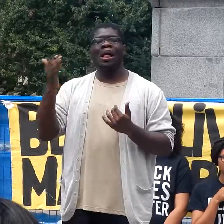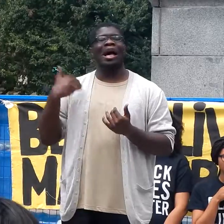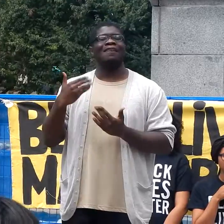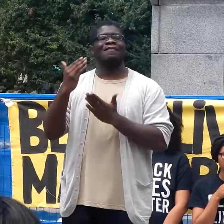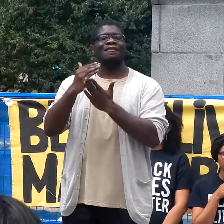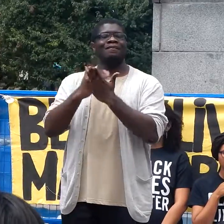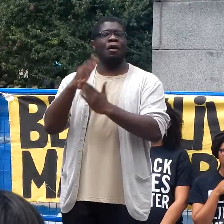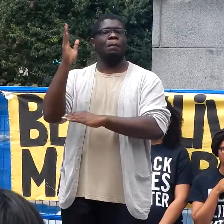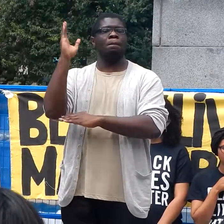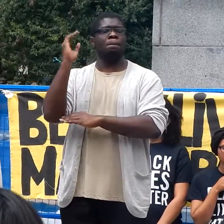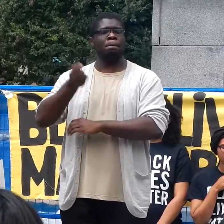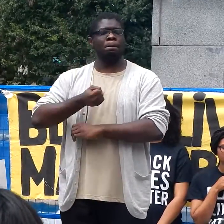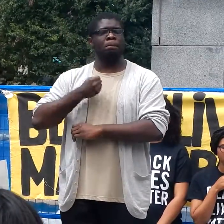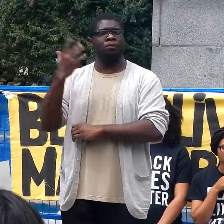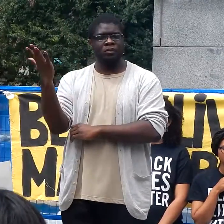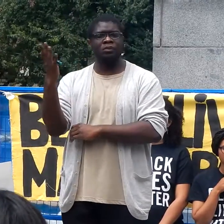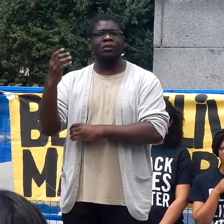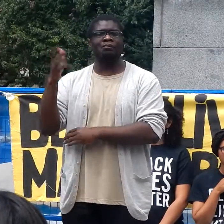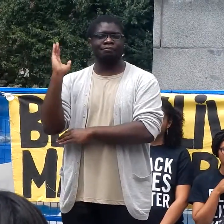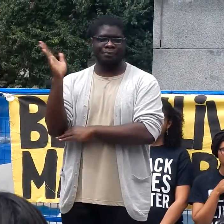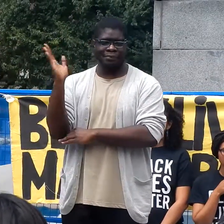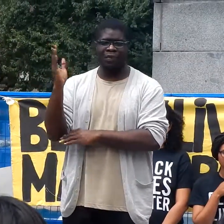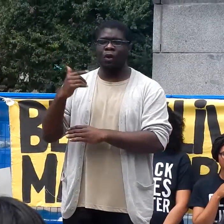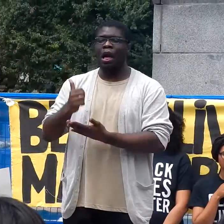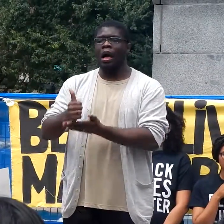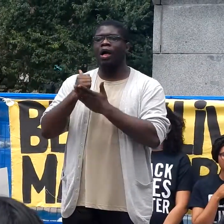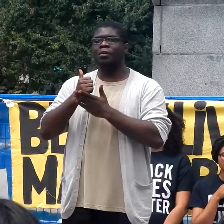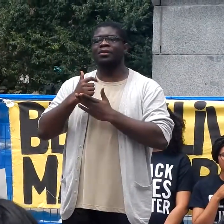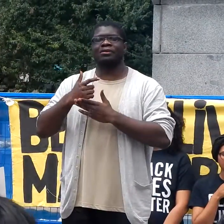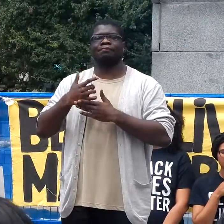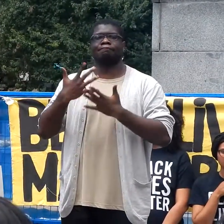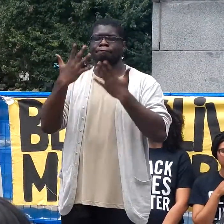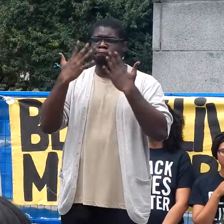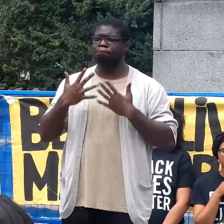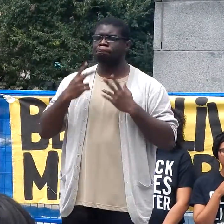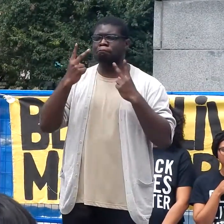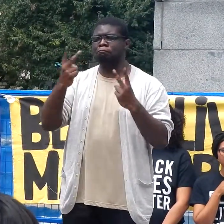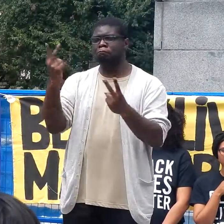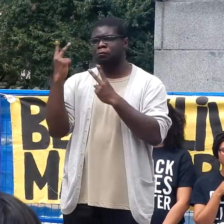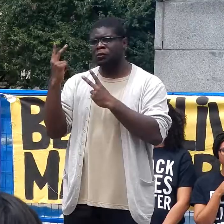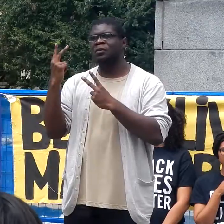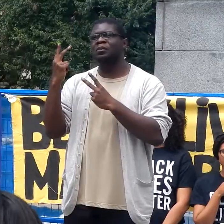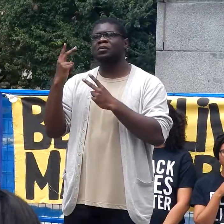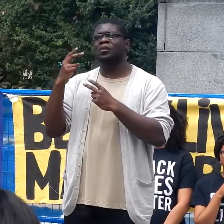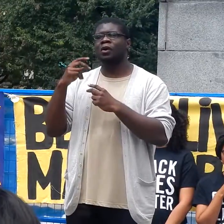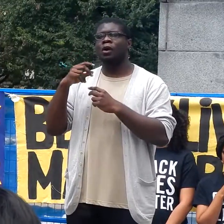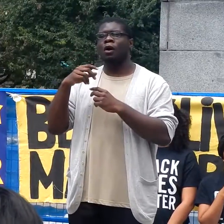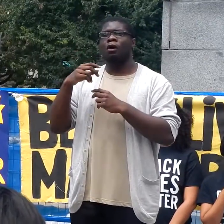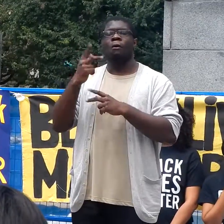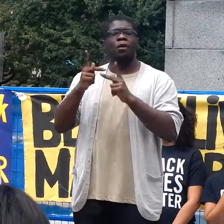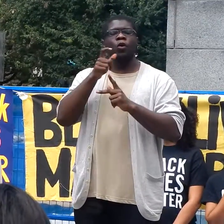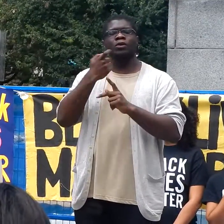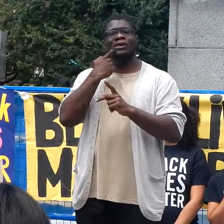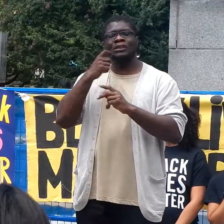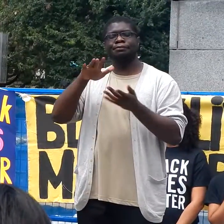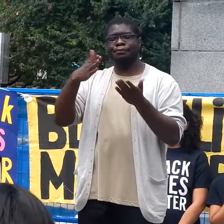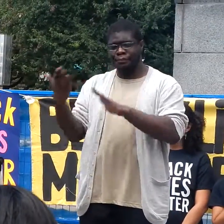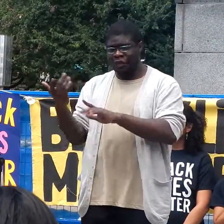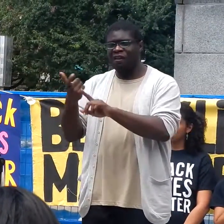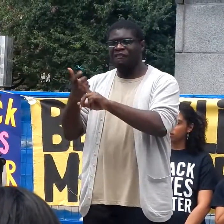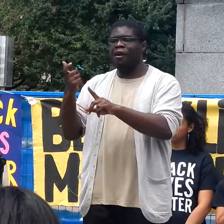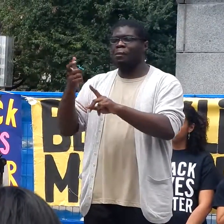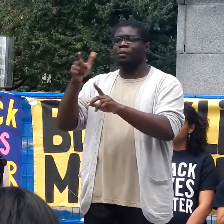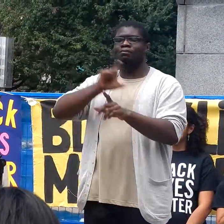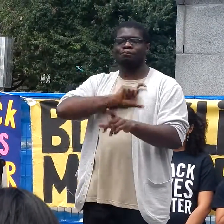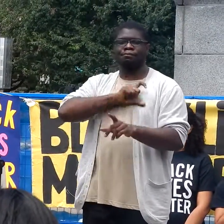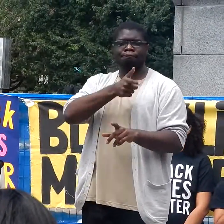speeches and songs which will help us to heal grieve and send away the souls of our recently departed to be with our ancestors if you take anything